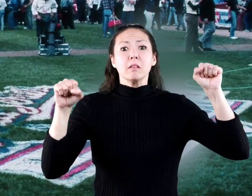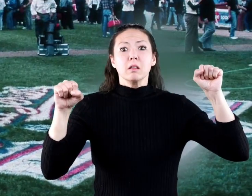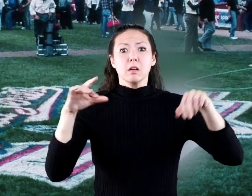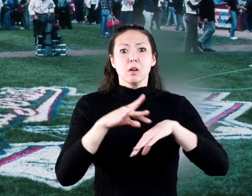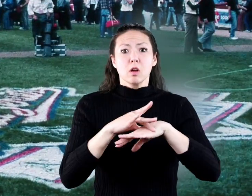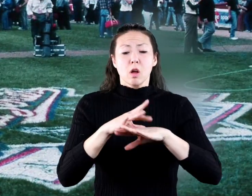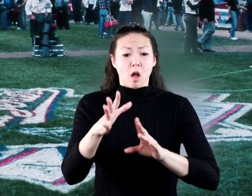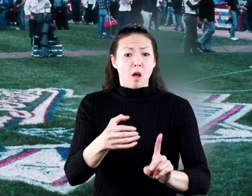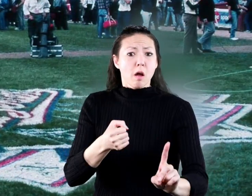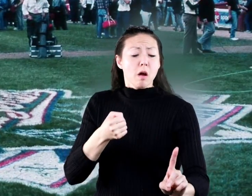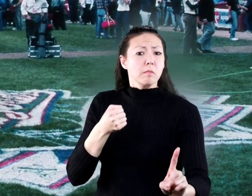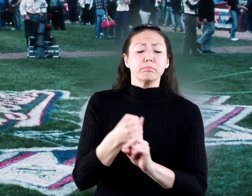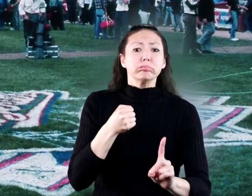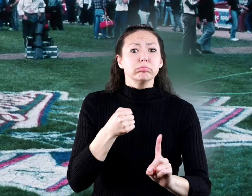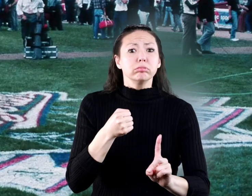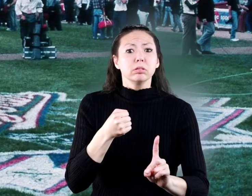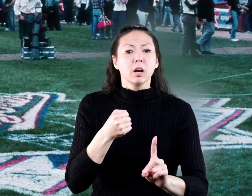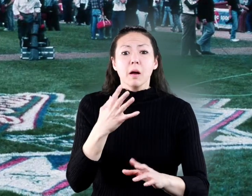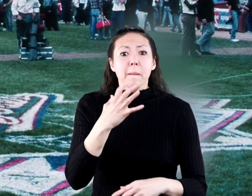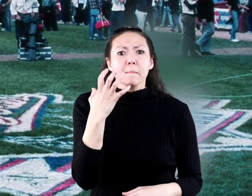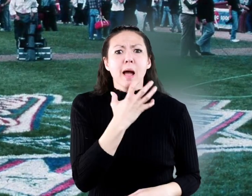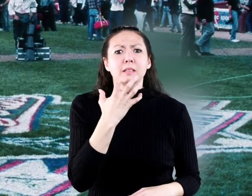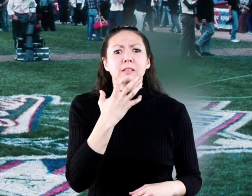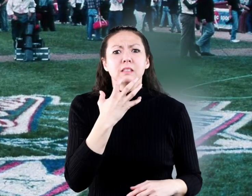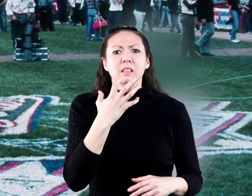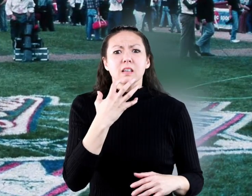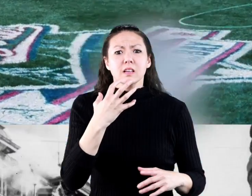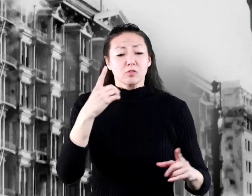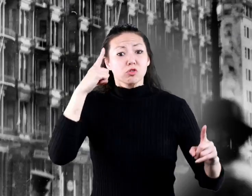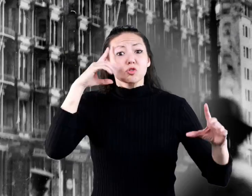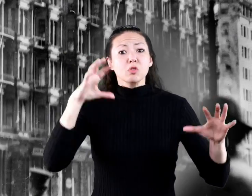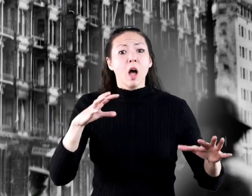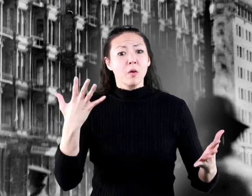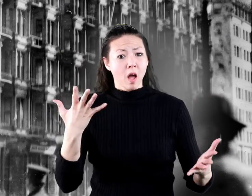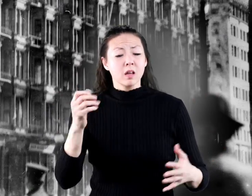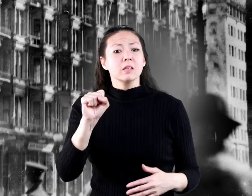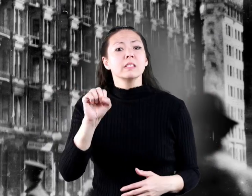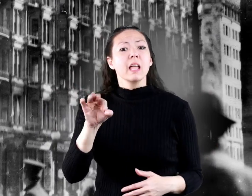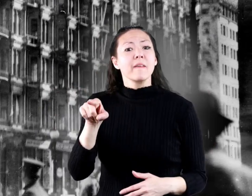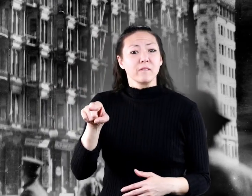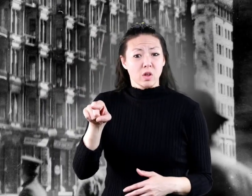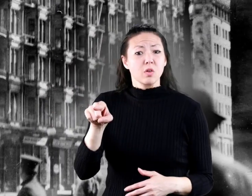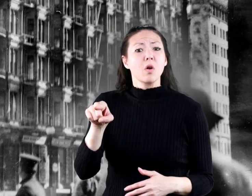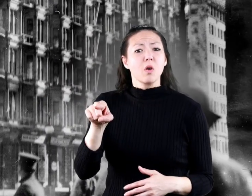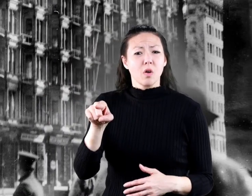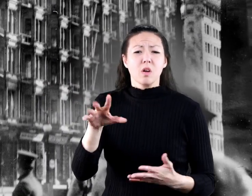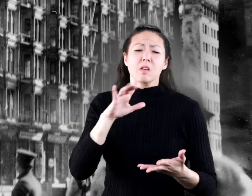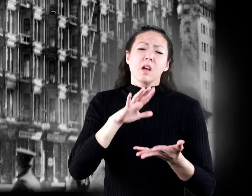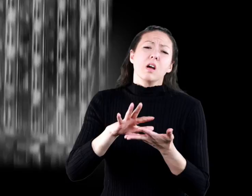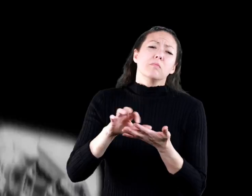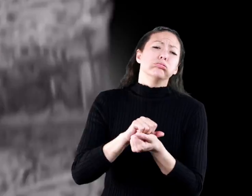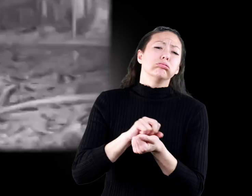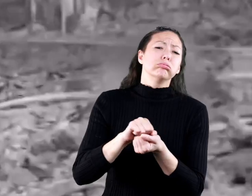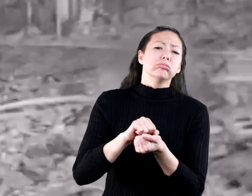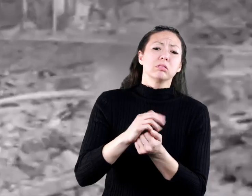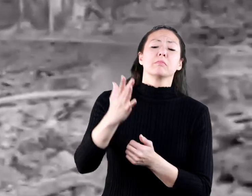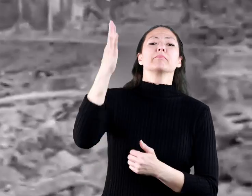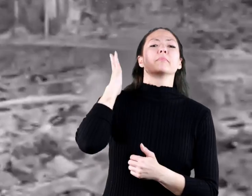the stadium when the Earth shook. Amazing! Even more shocking, San Francisco was also the site of the